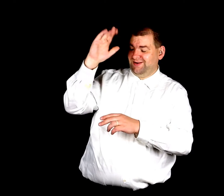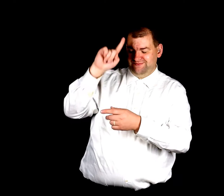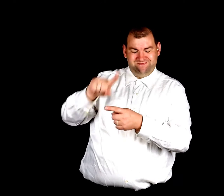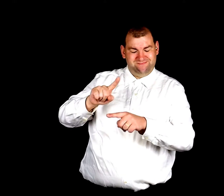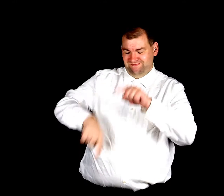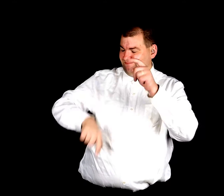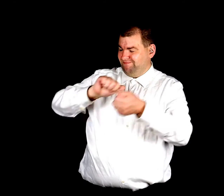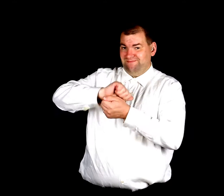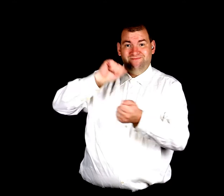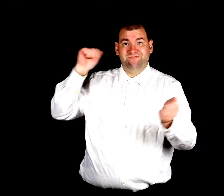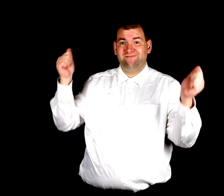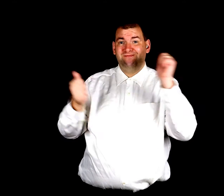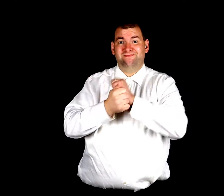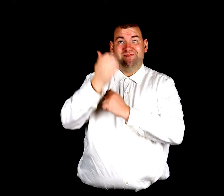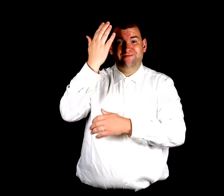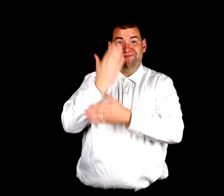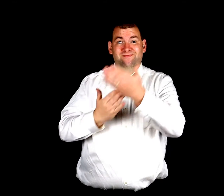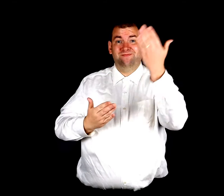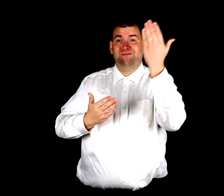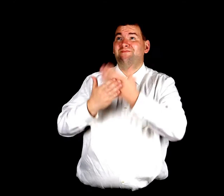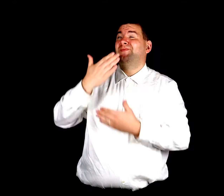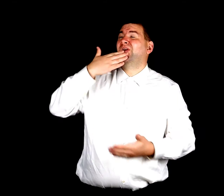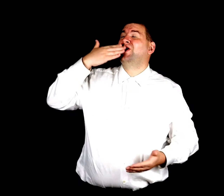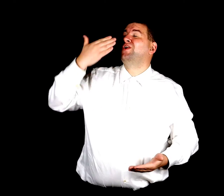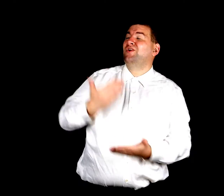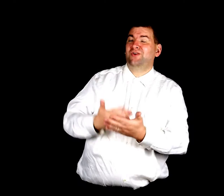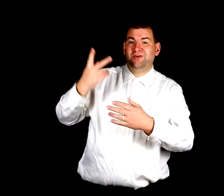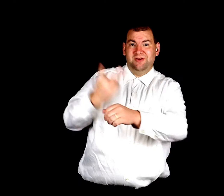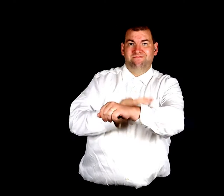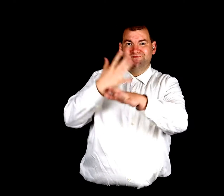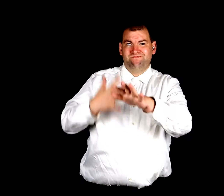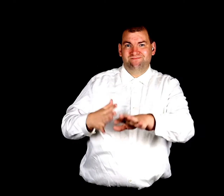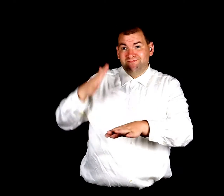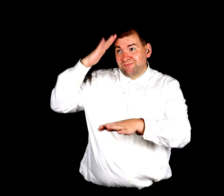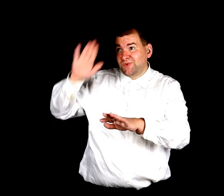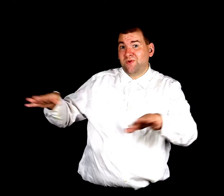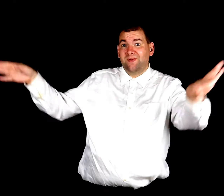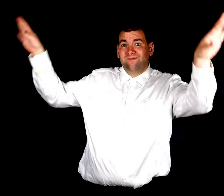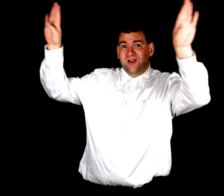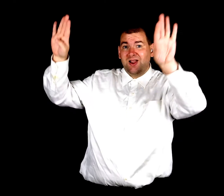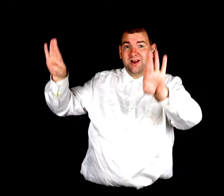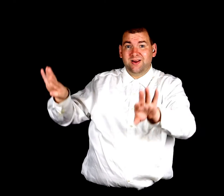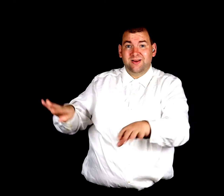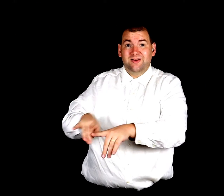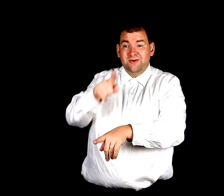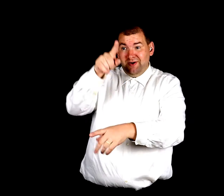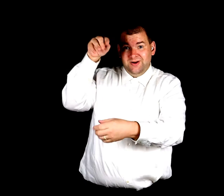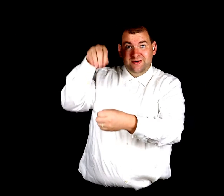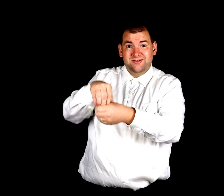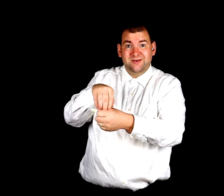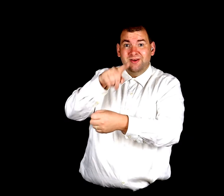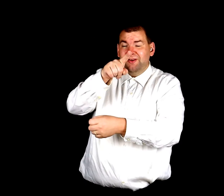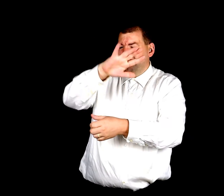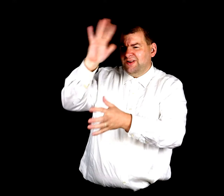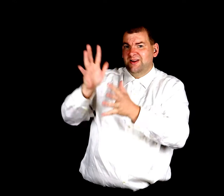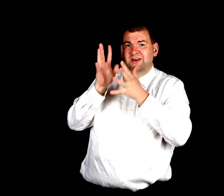unchanging hand The good shepherd knows that valley you're in He'll never